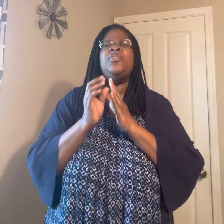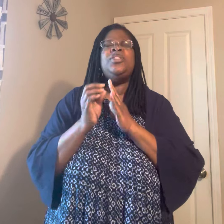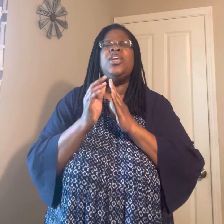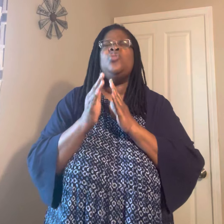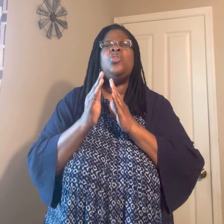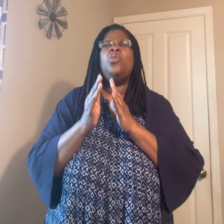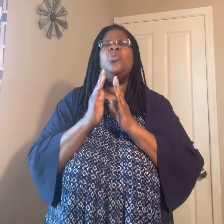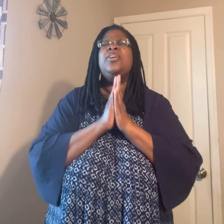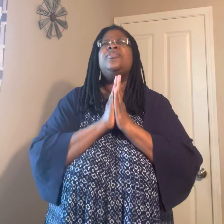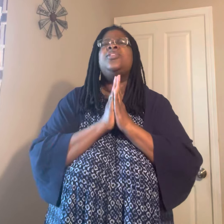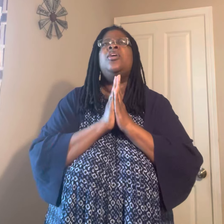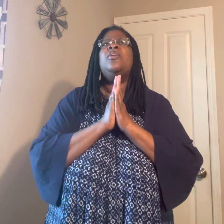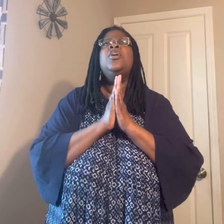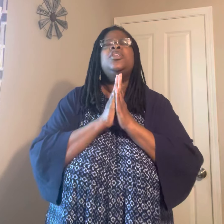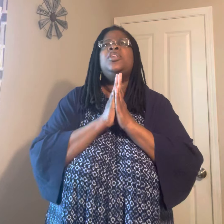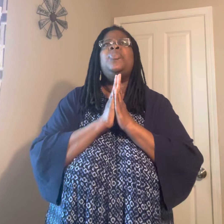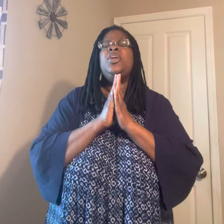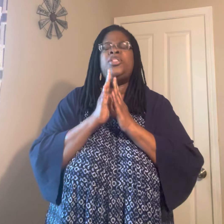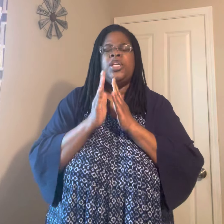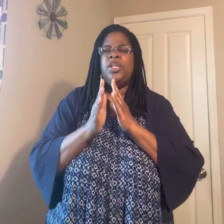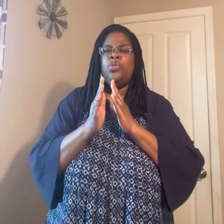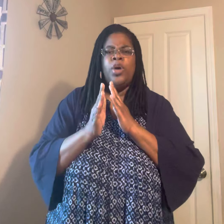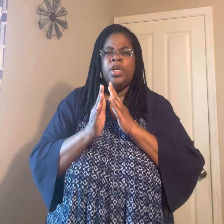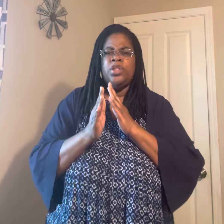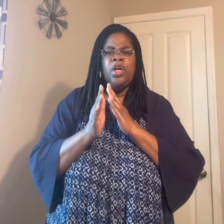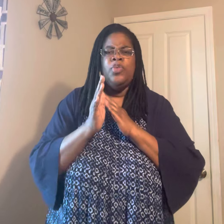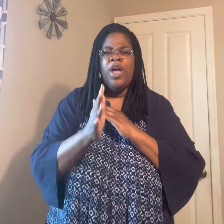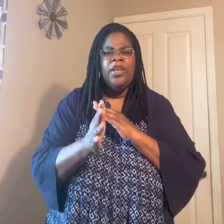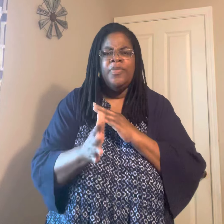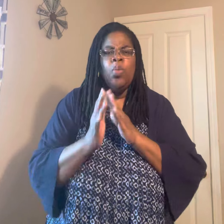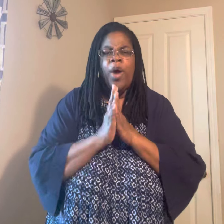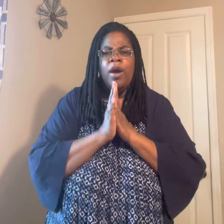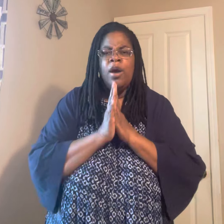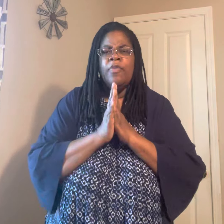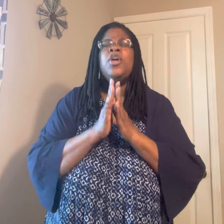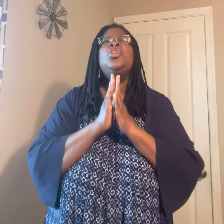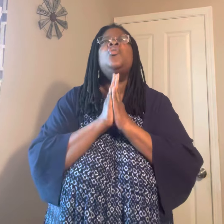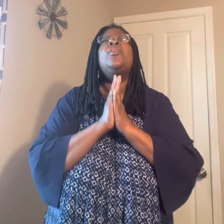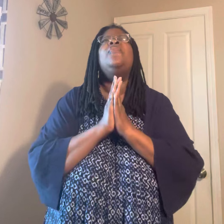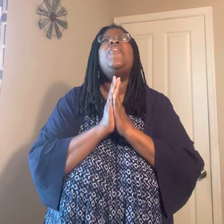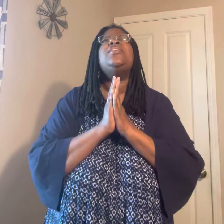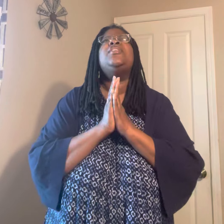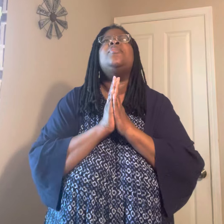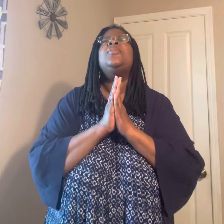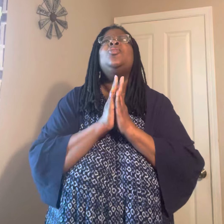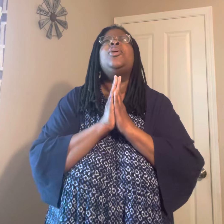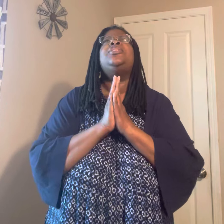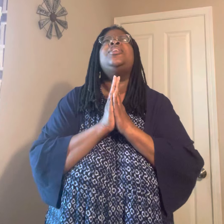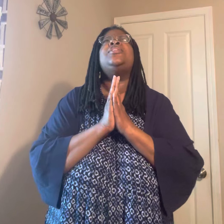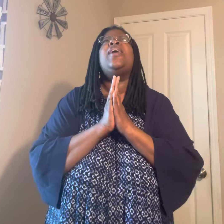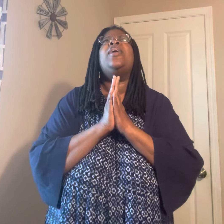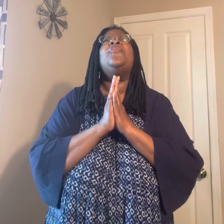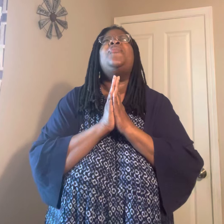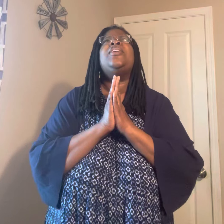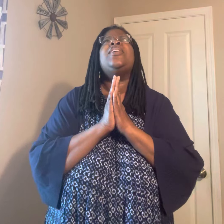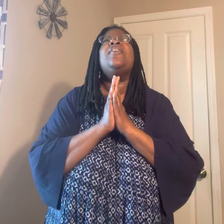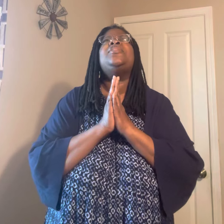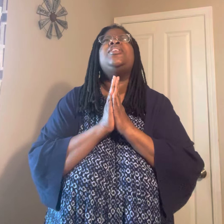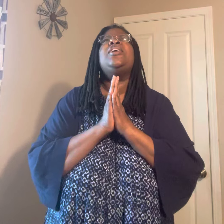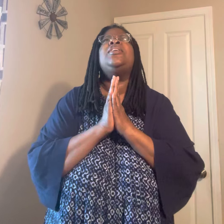sin you know you're guilty of. Something sins you are guilty of you're not even aware of. You confess them. Lord Jesus, I confess I have sinned.